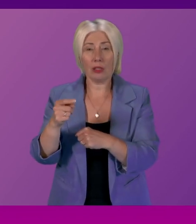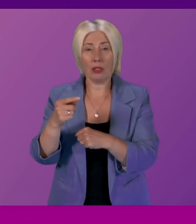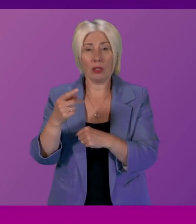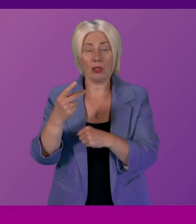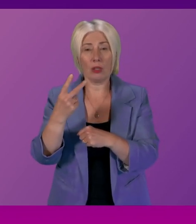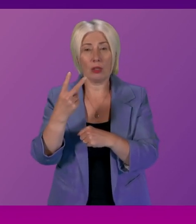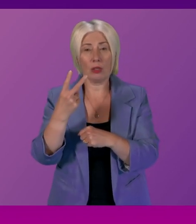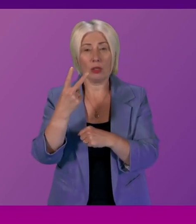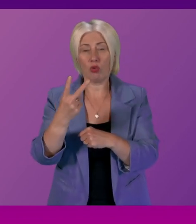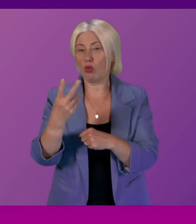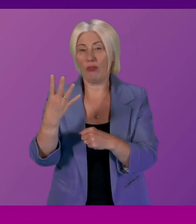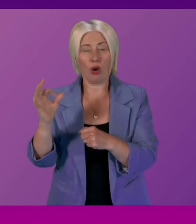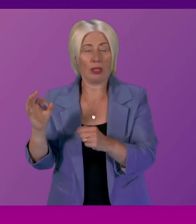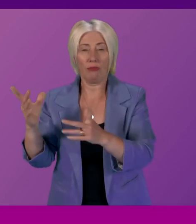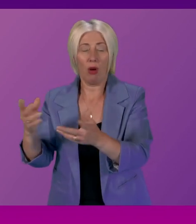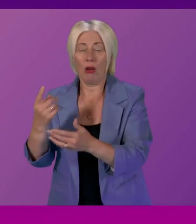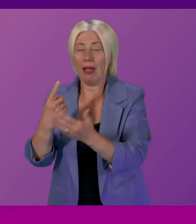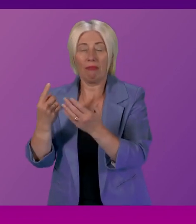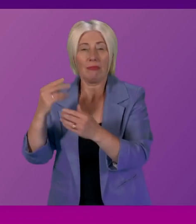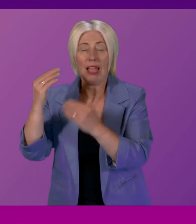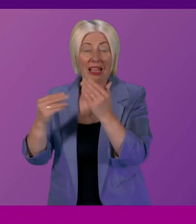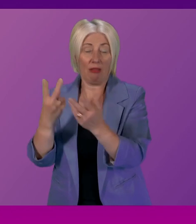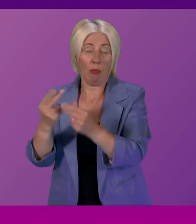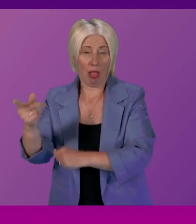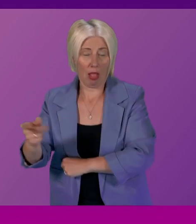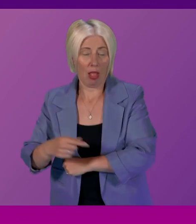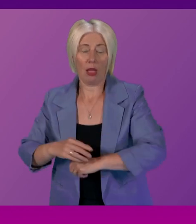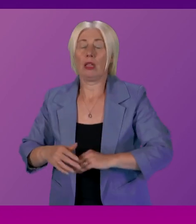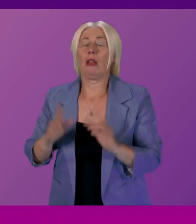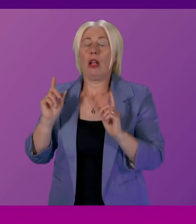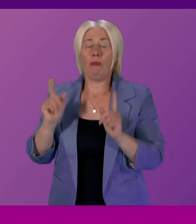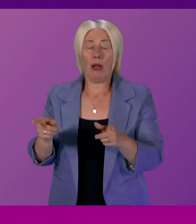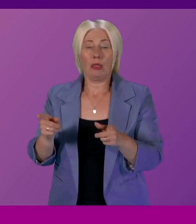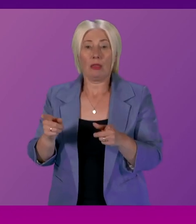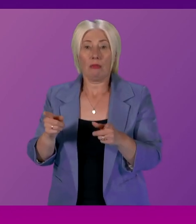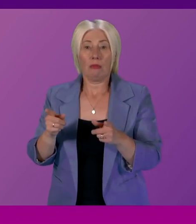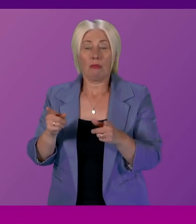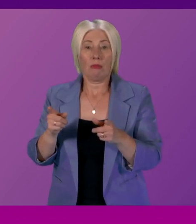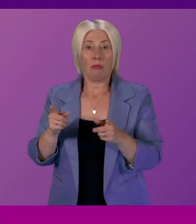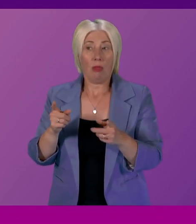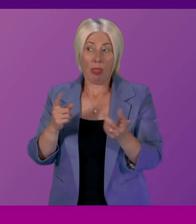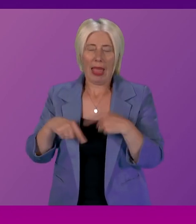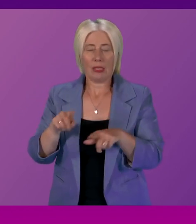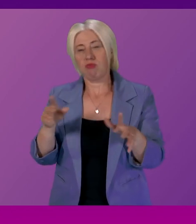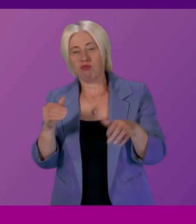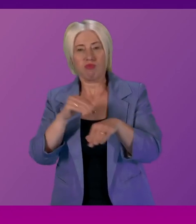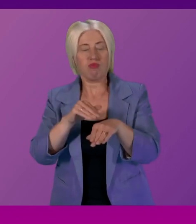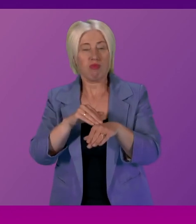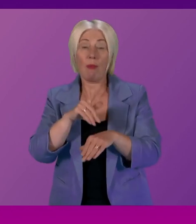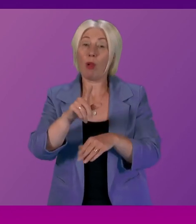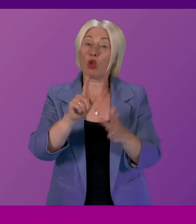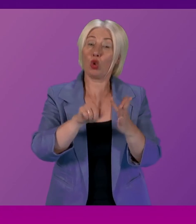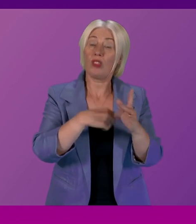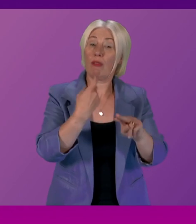and doing so would have some very real impacts on the UK population according to the foundation